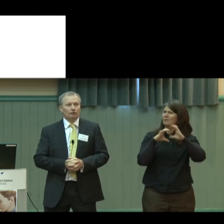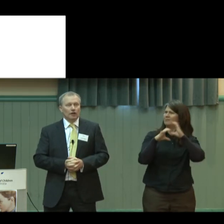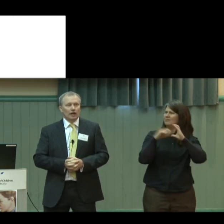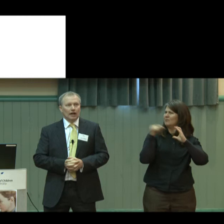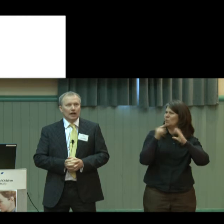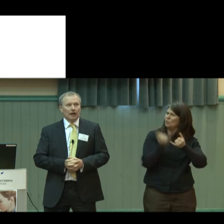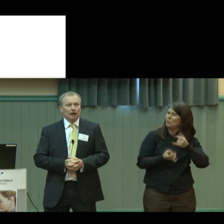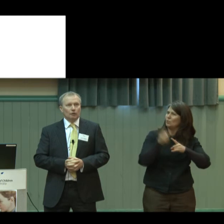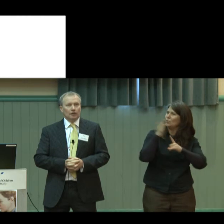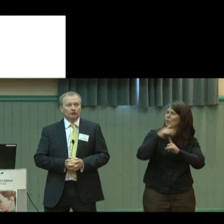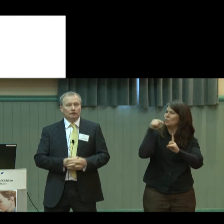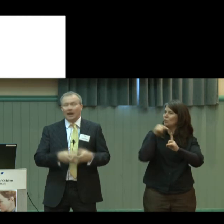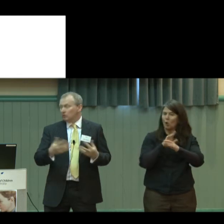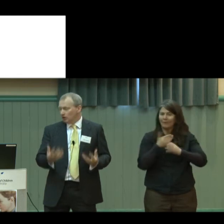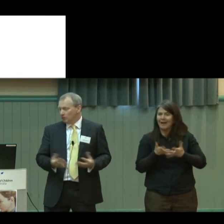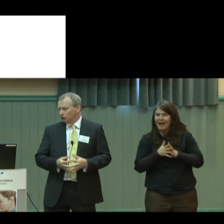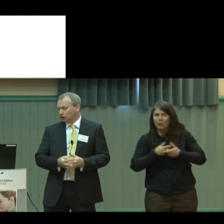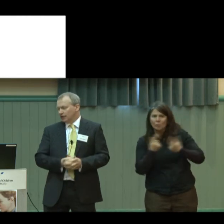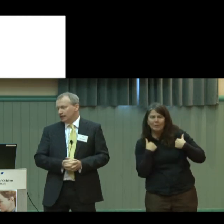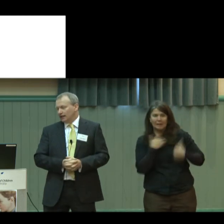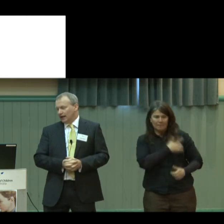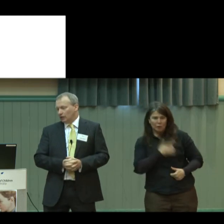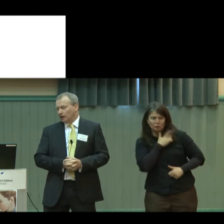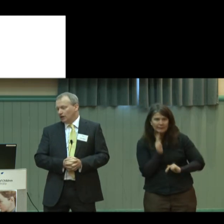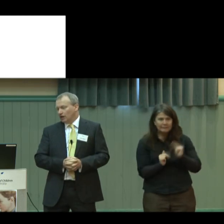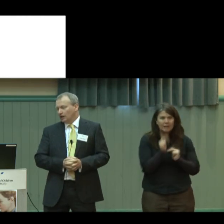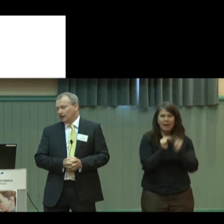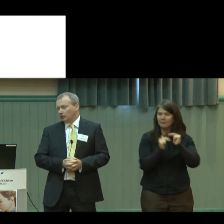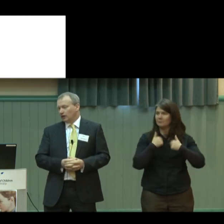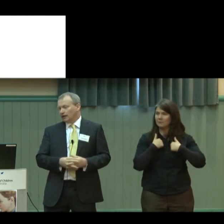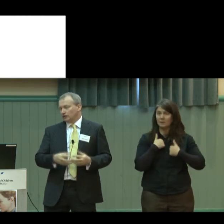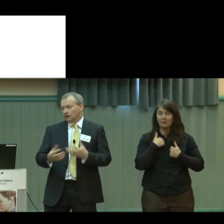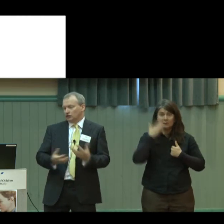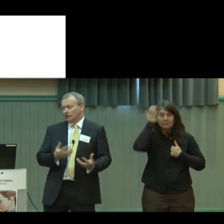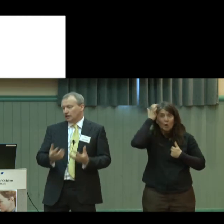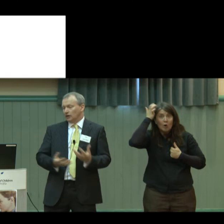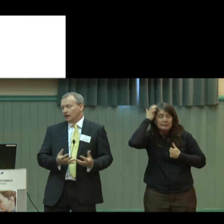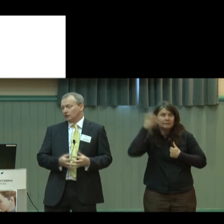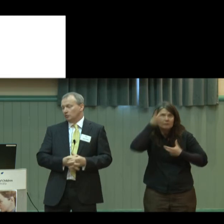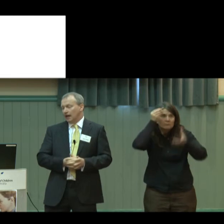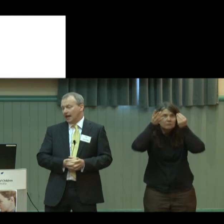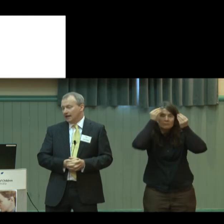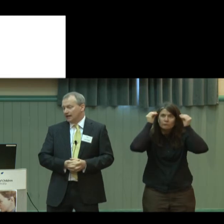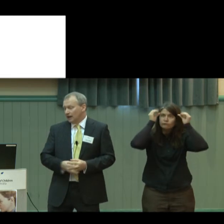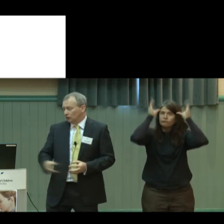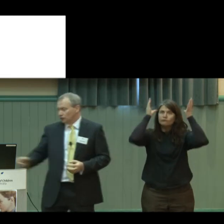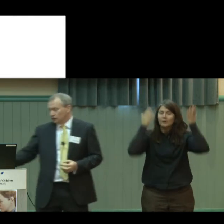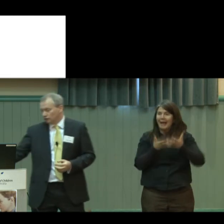how we develop emotionally and how we learn, how we learn how to socialise, how we learn how to play and all sorts of